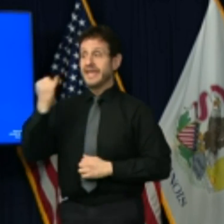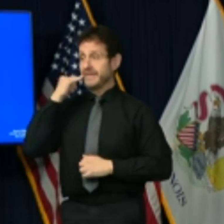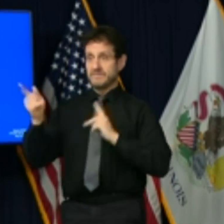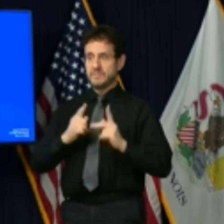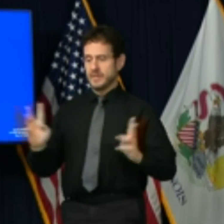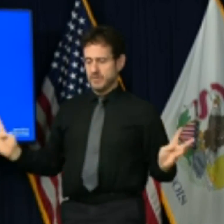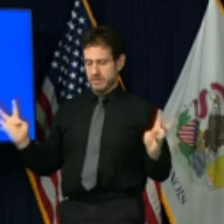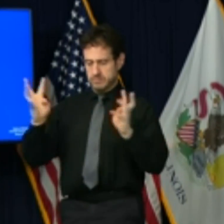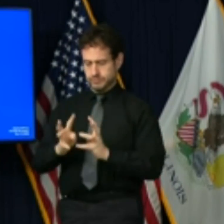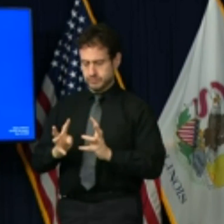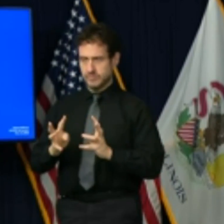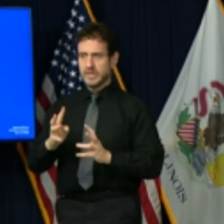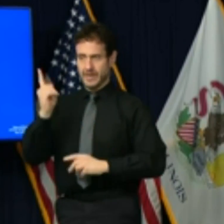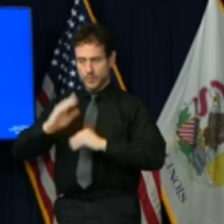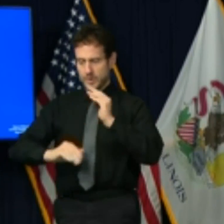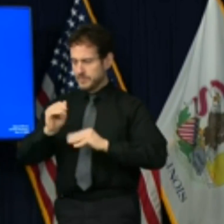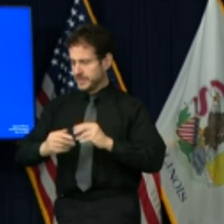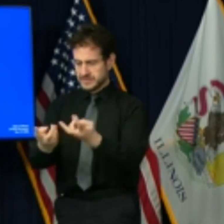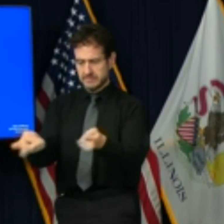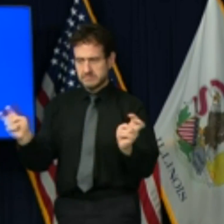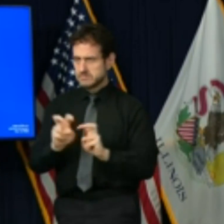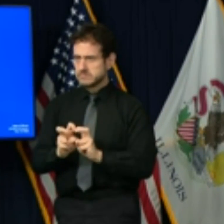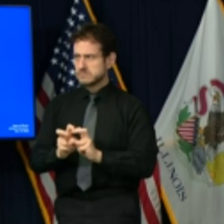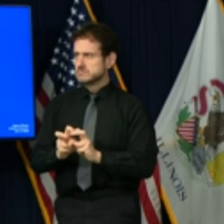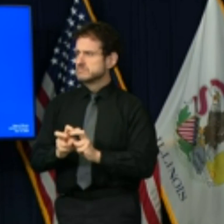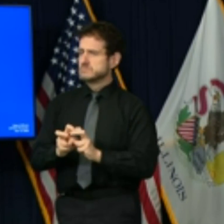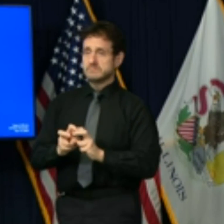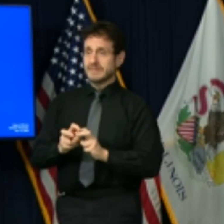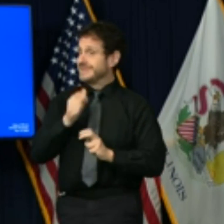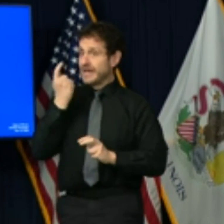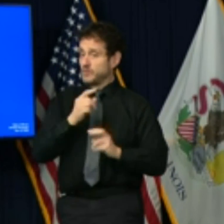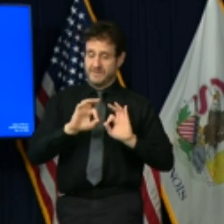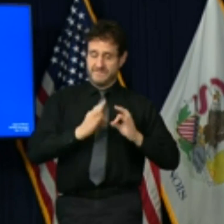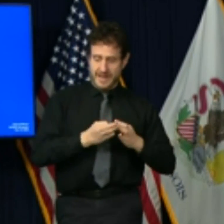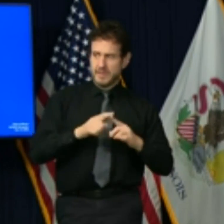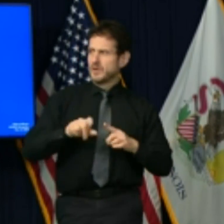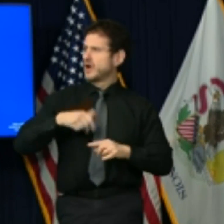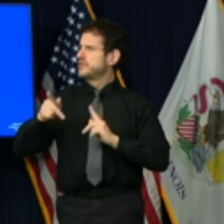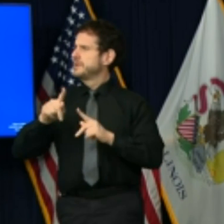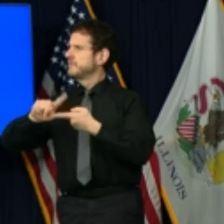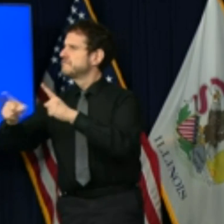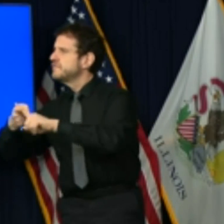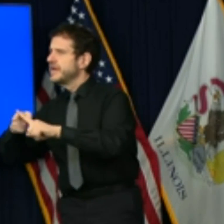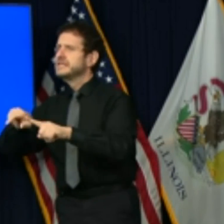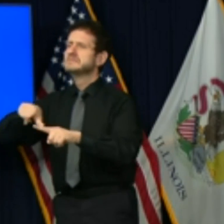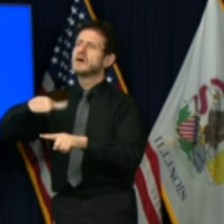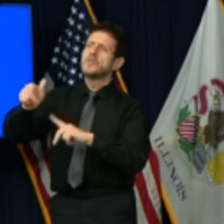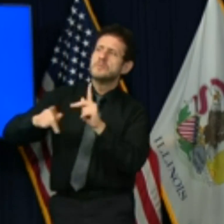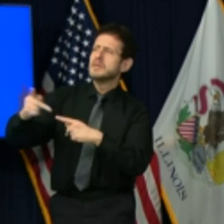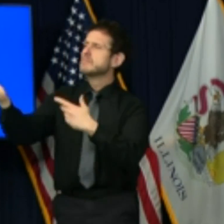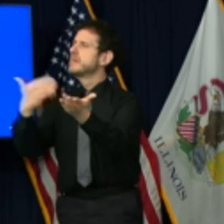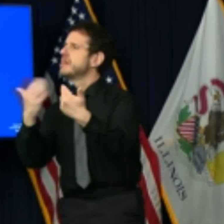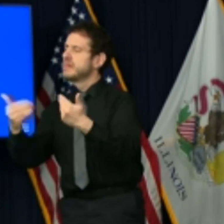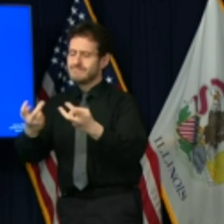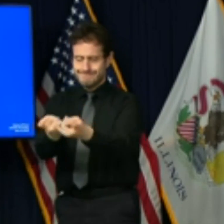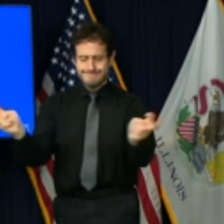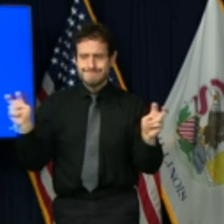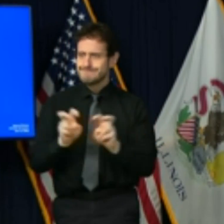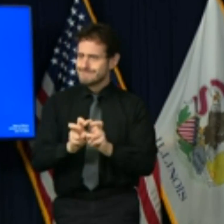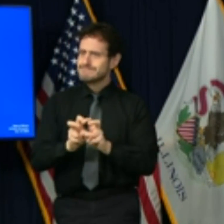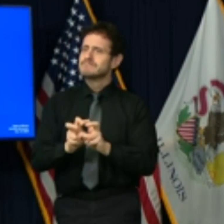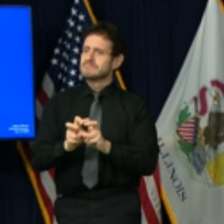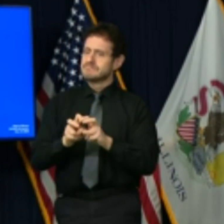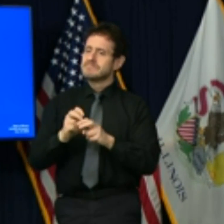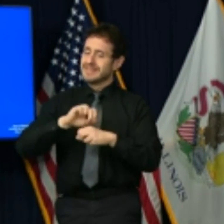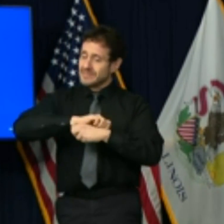masks with people that we don't normally live with, and you'll see these Tier 3 mitigations reflect this reality.